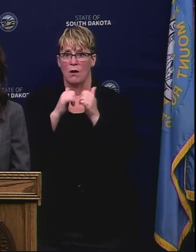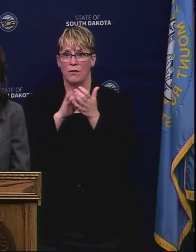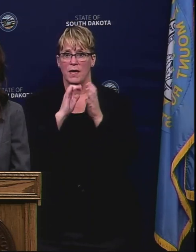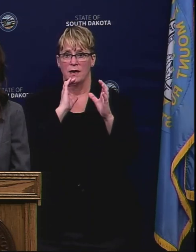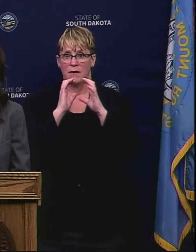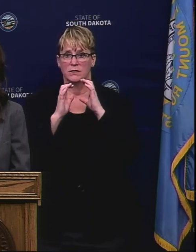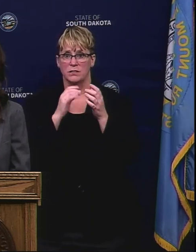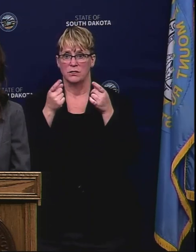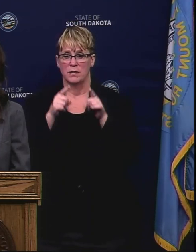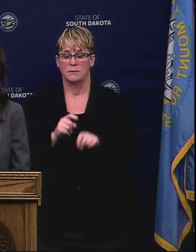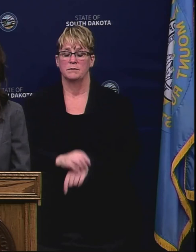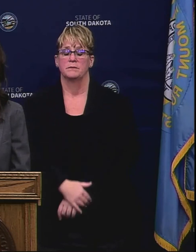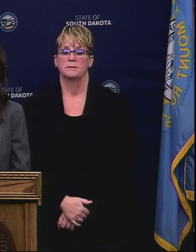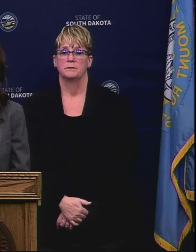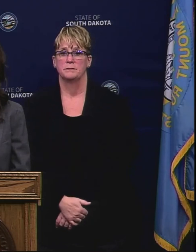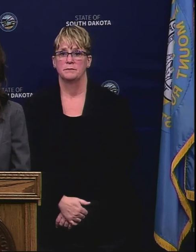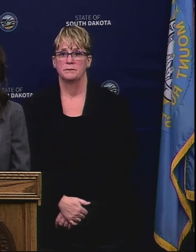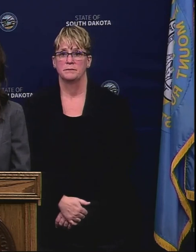conversation goes.